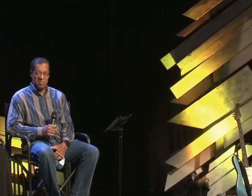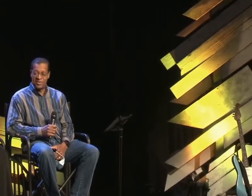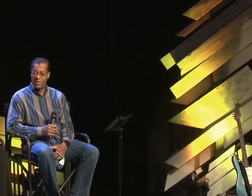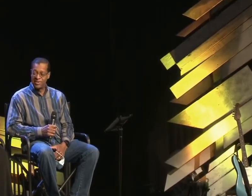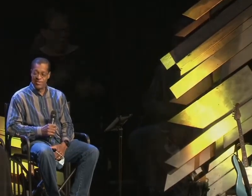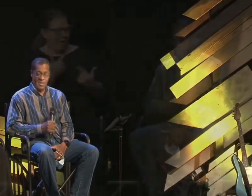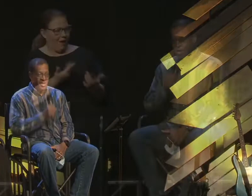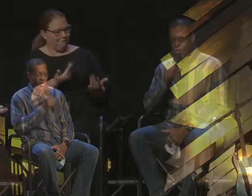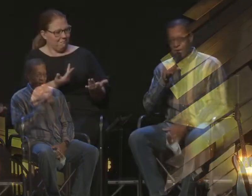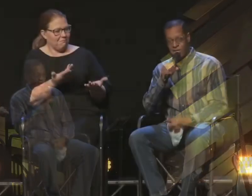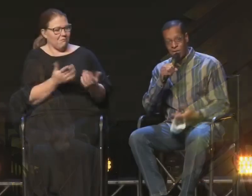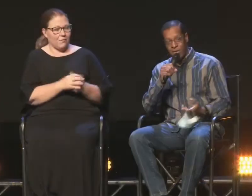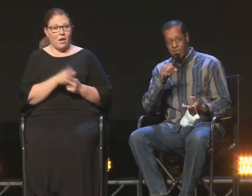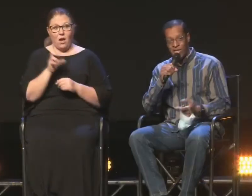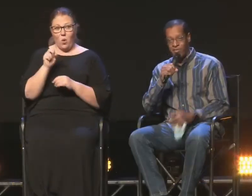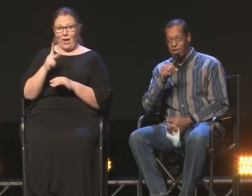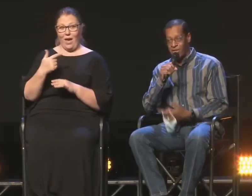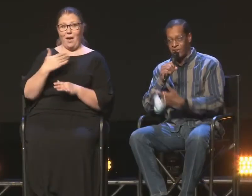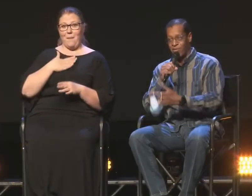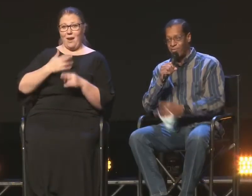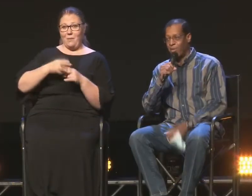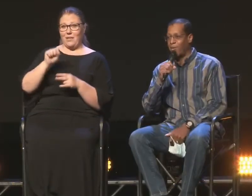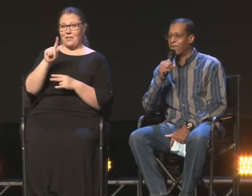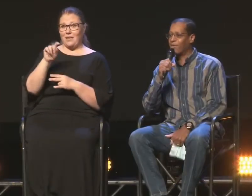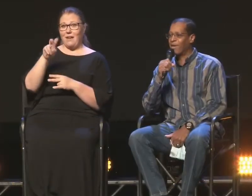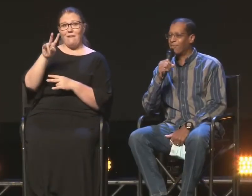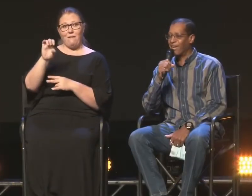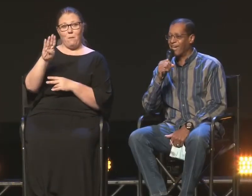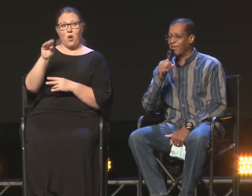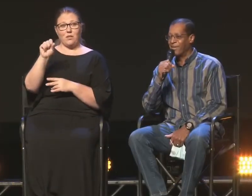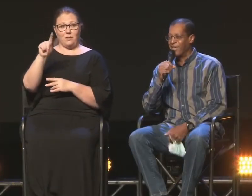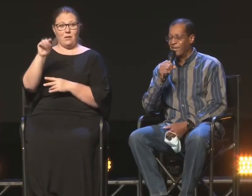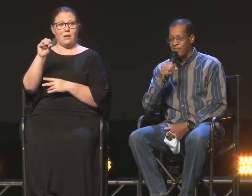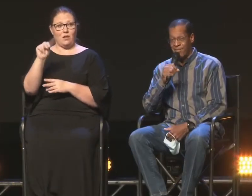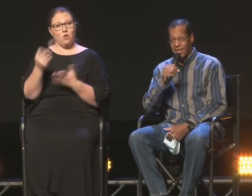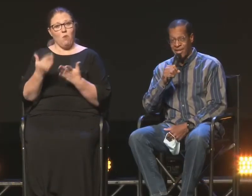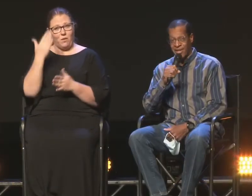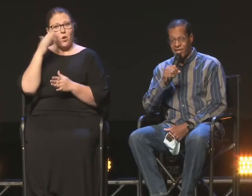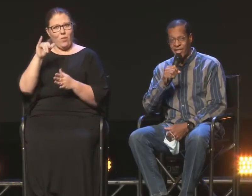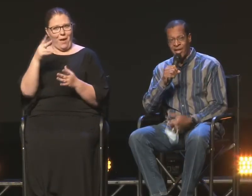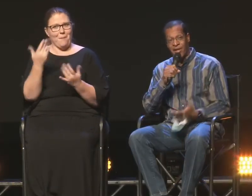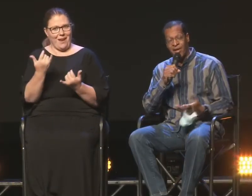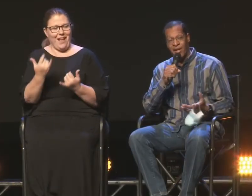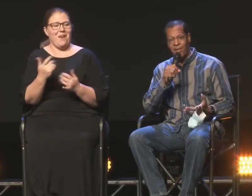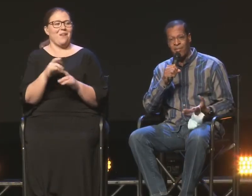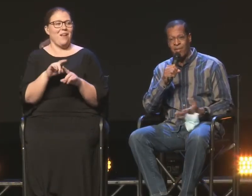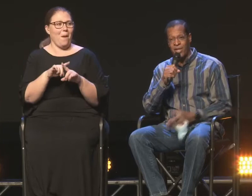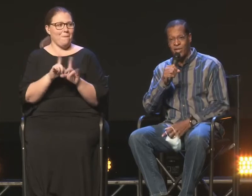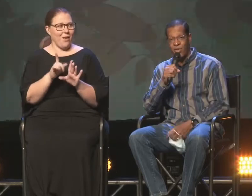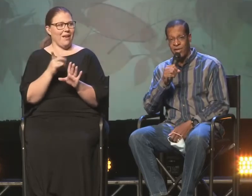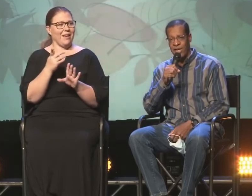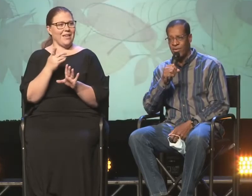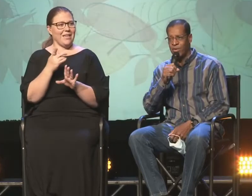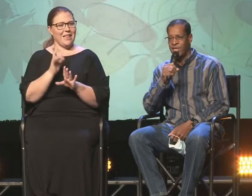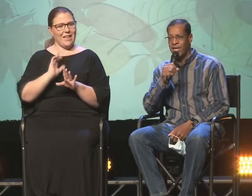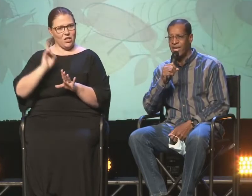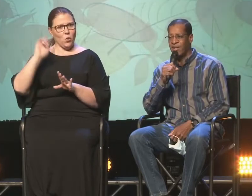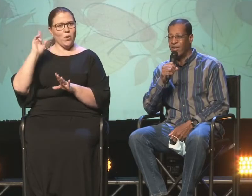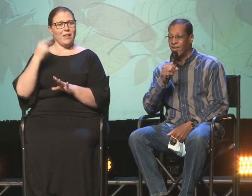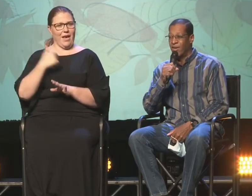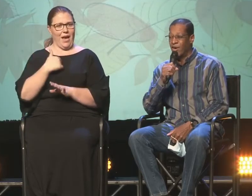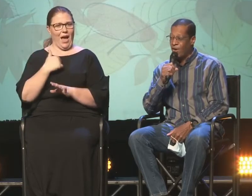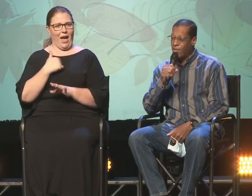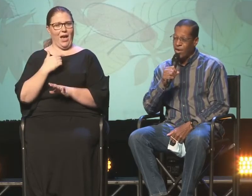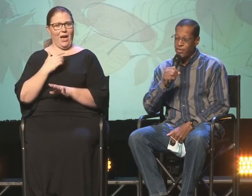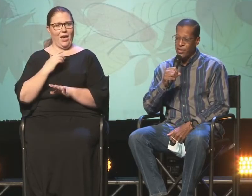life. Yeah. Okay. So I'm Steve Boston. You probably know that by now. But let's see. Historically, I was a